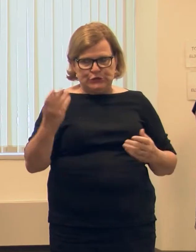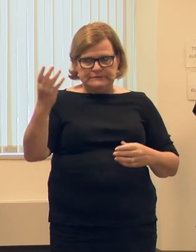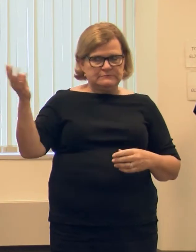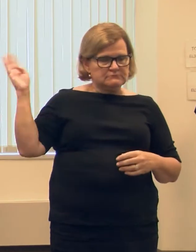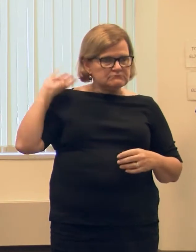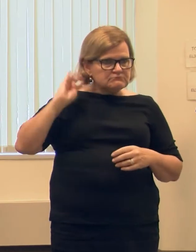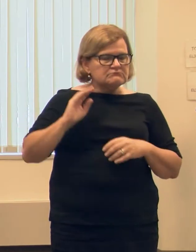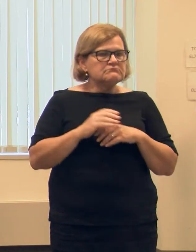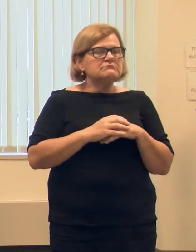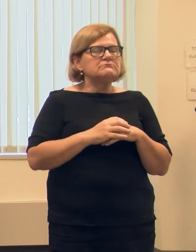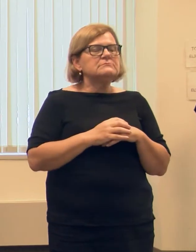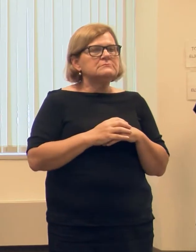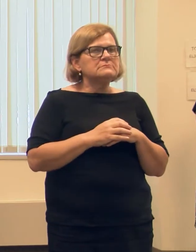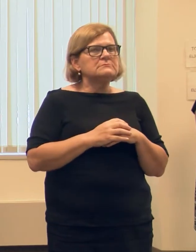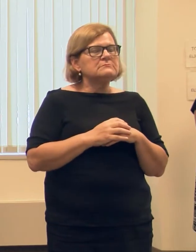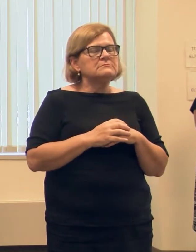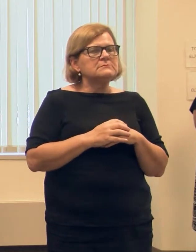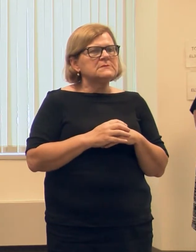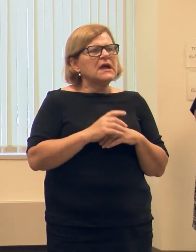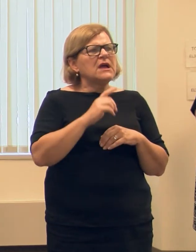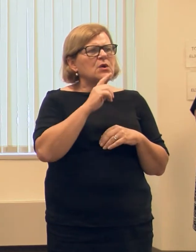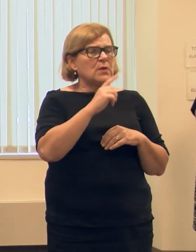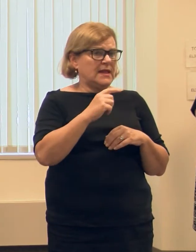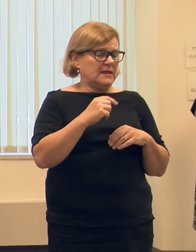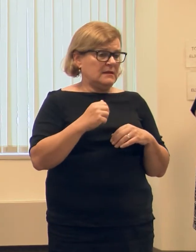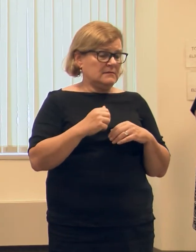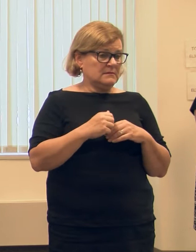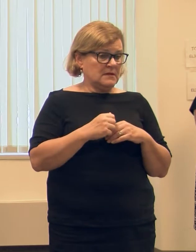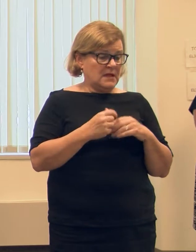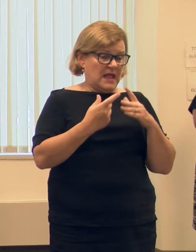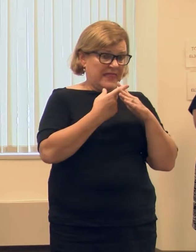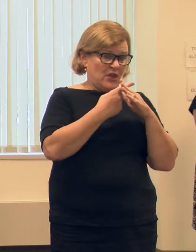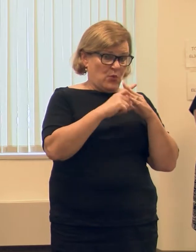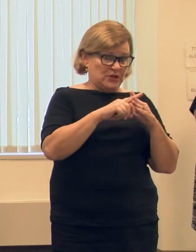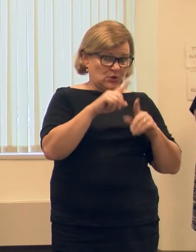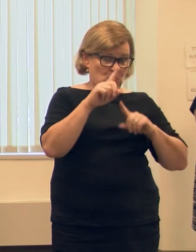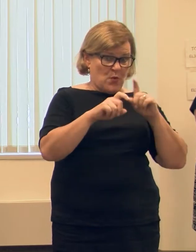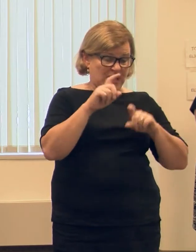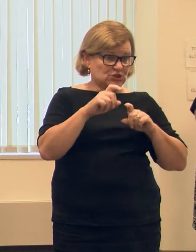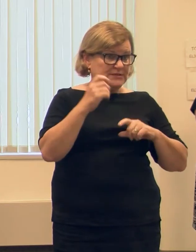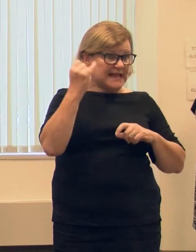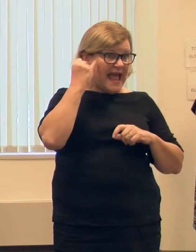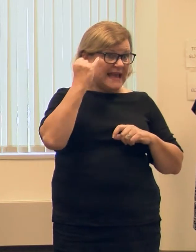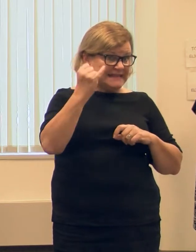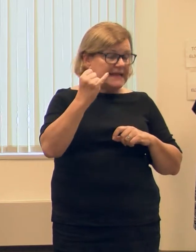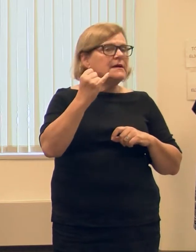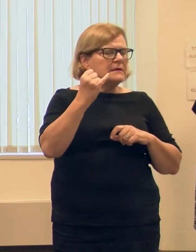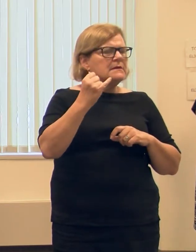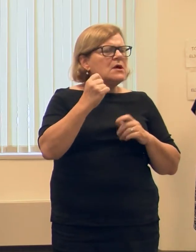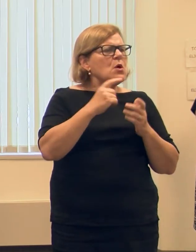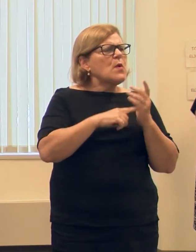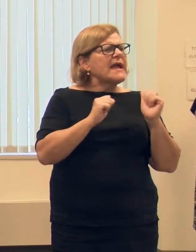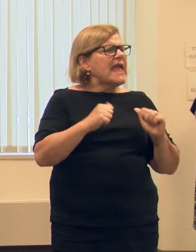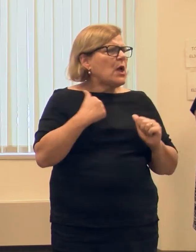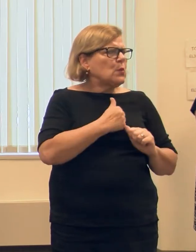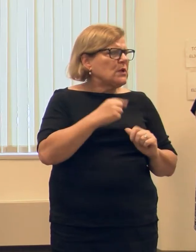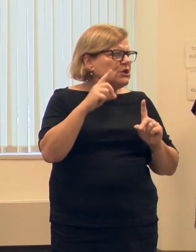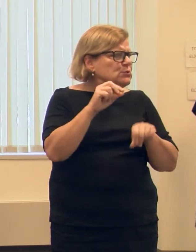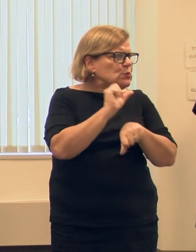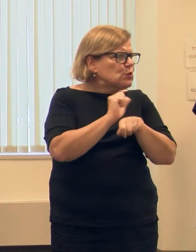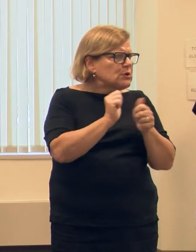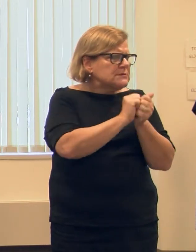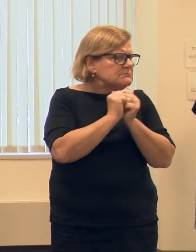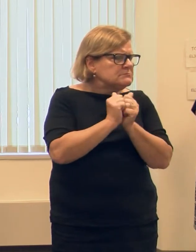and really had the original question slash idea of what can we do working